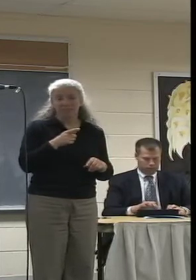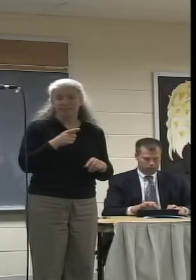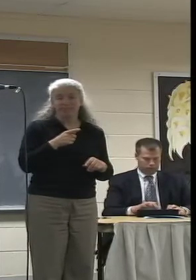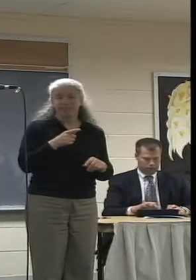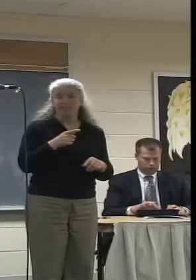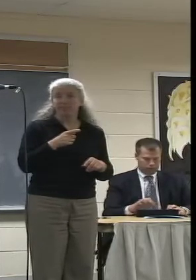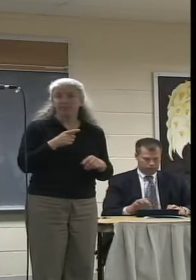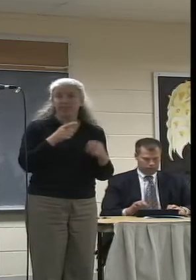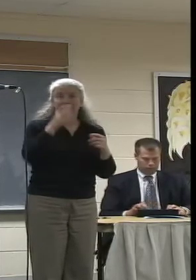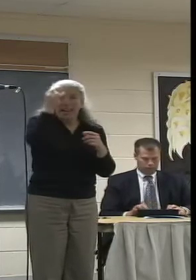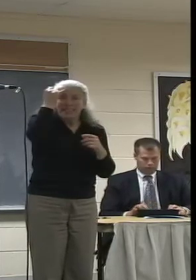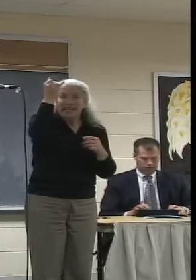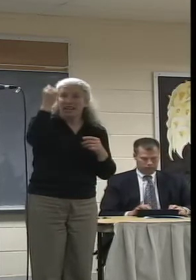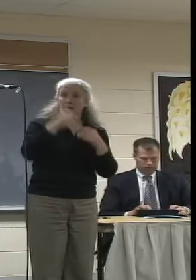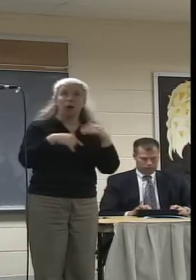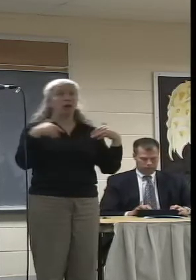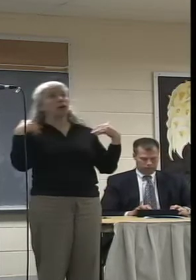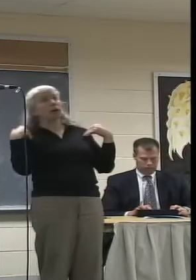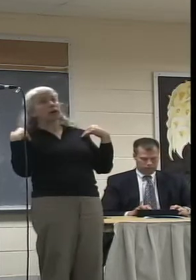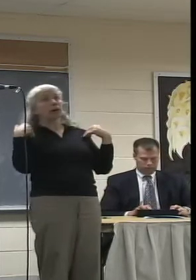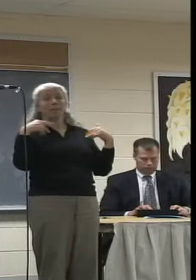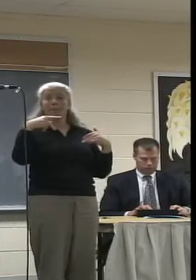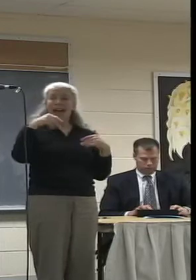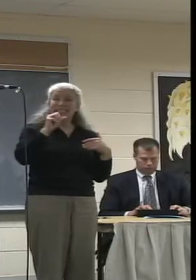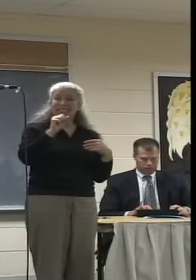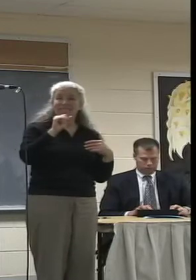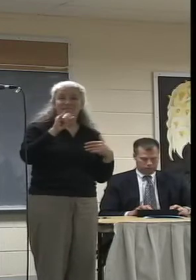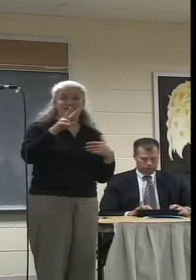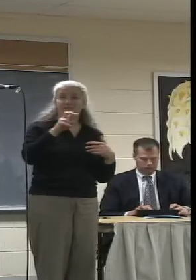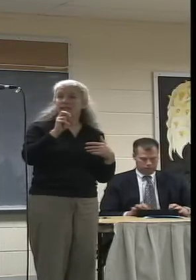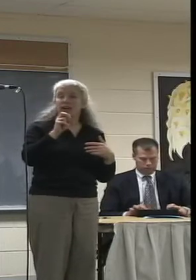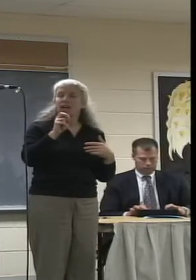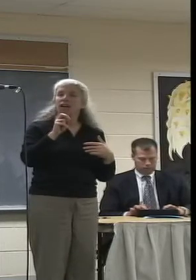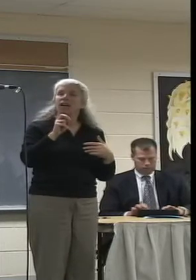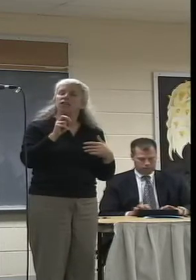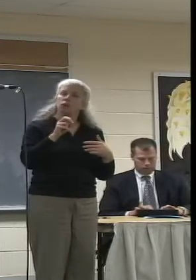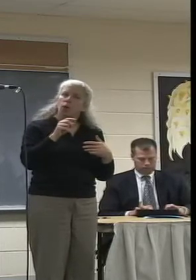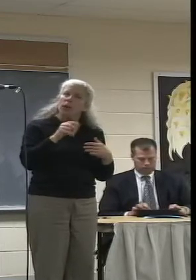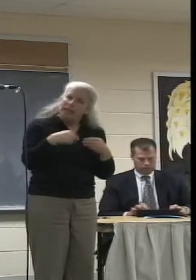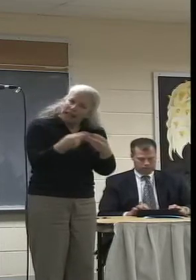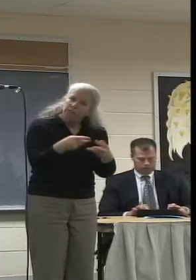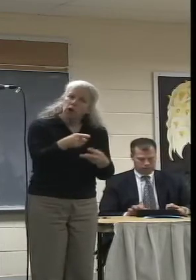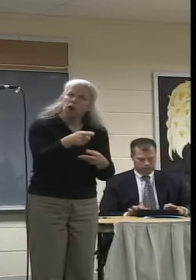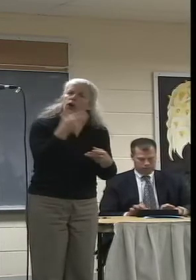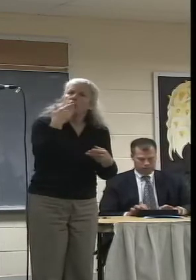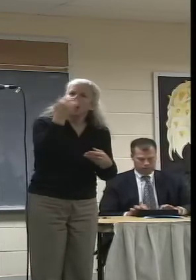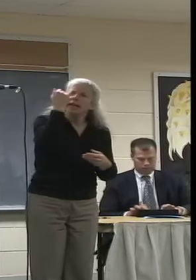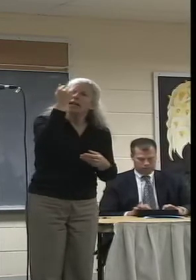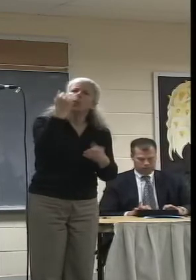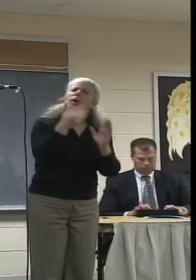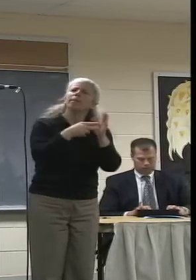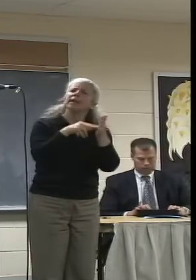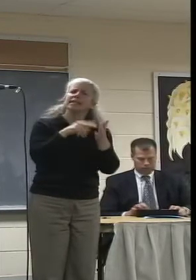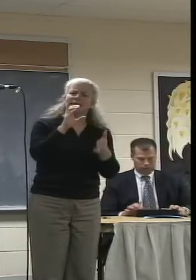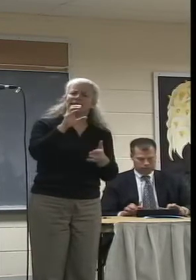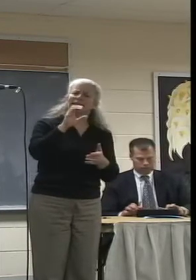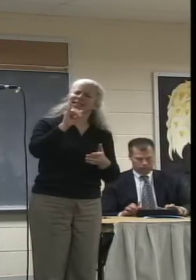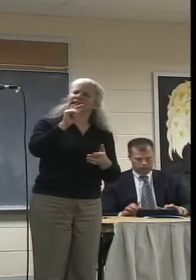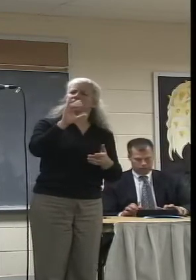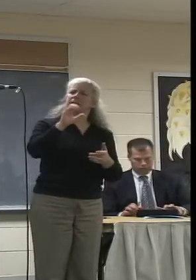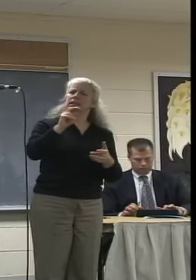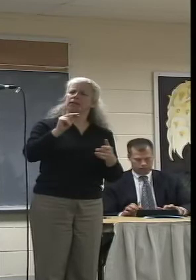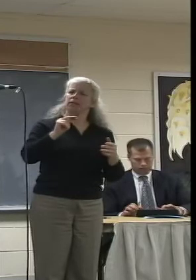concept and better to understand what it means to be a citizen and a member of a community.